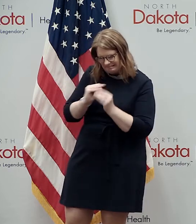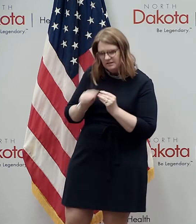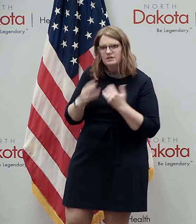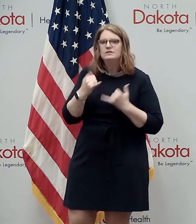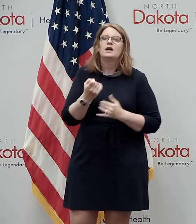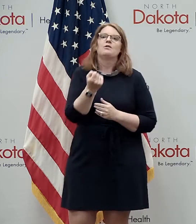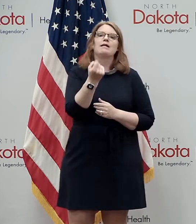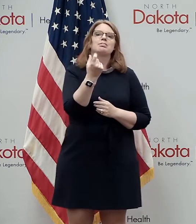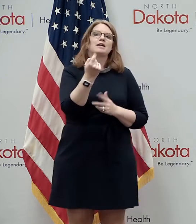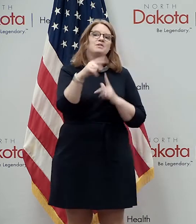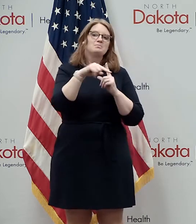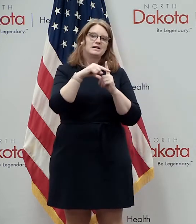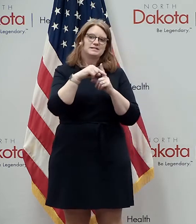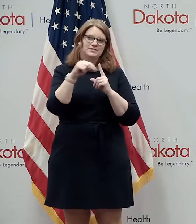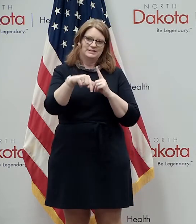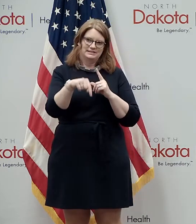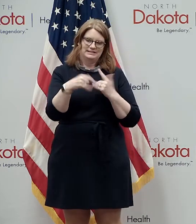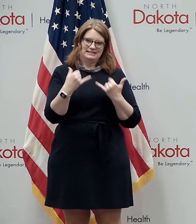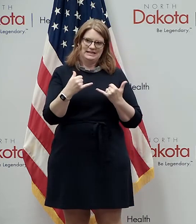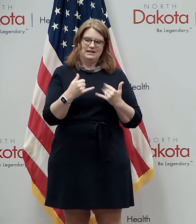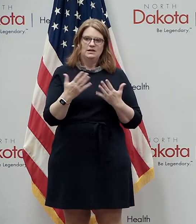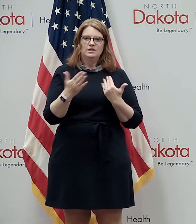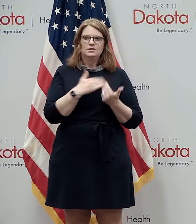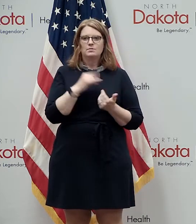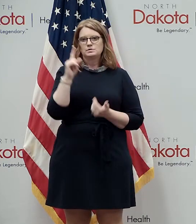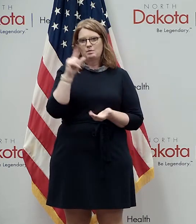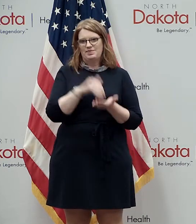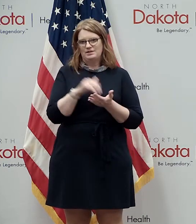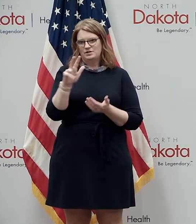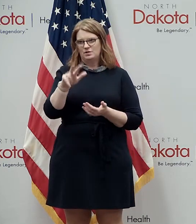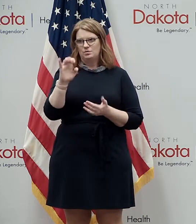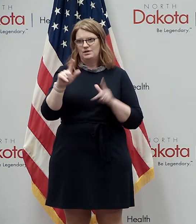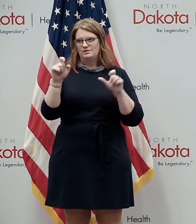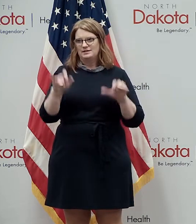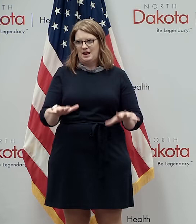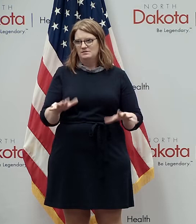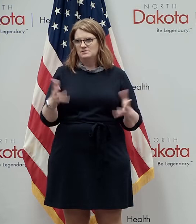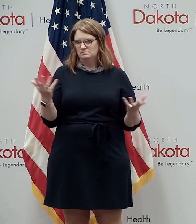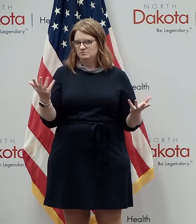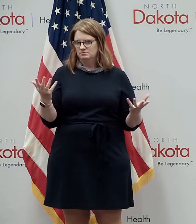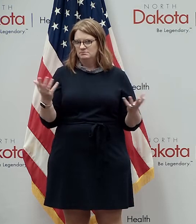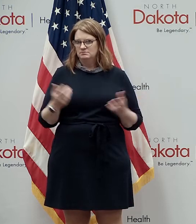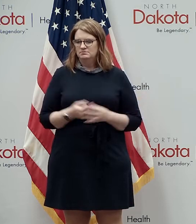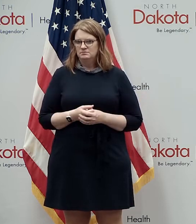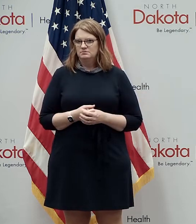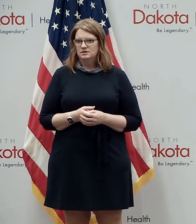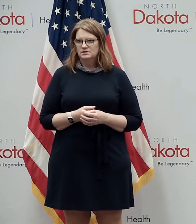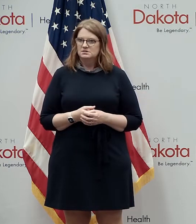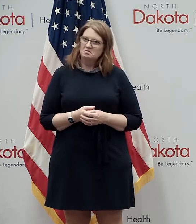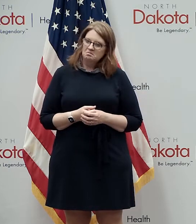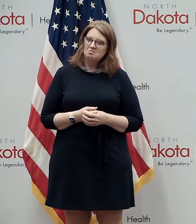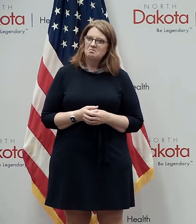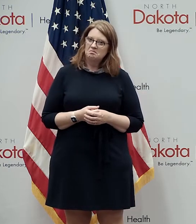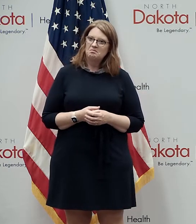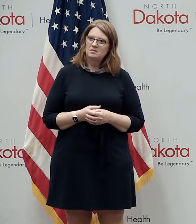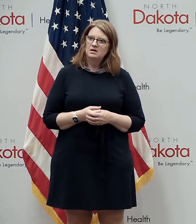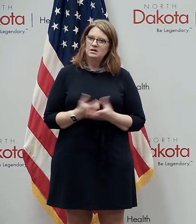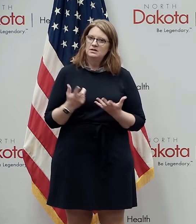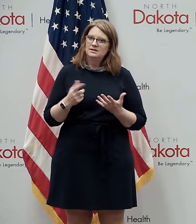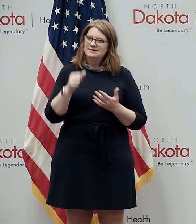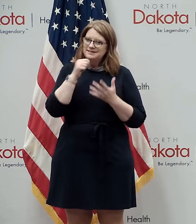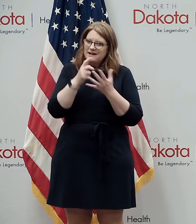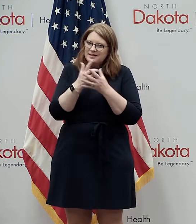positives for today out of nearly 1300 tests or so uh and again a little lighter a number of testing